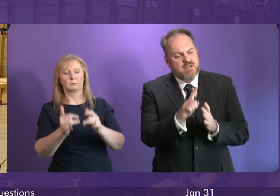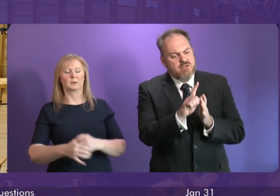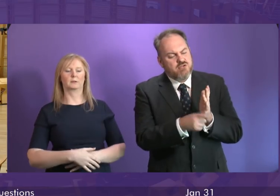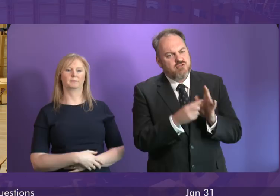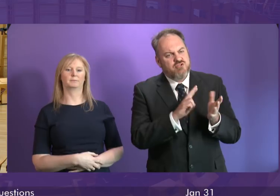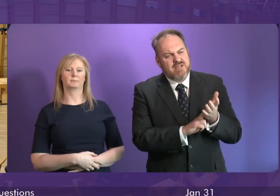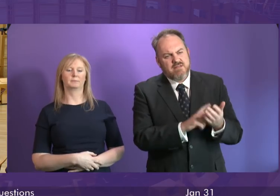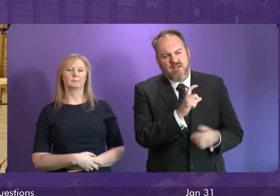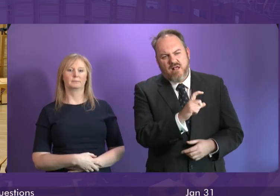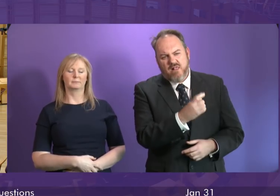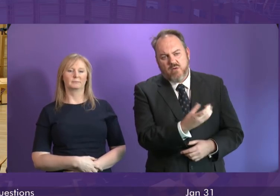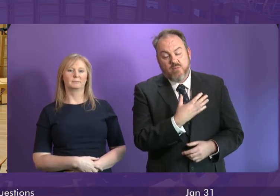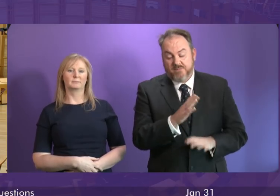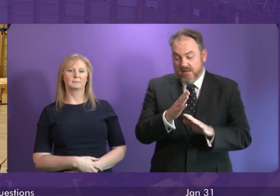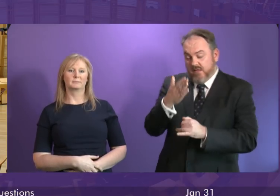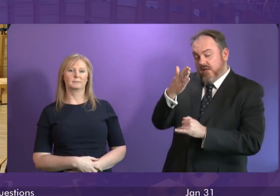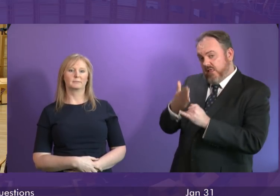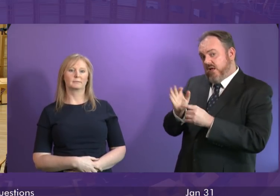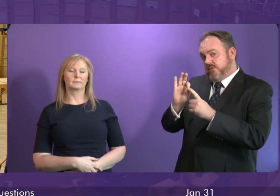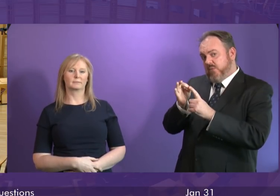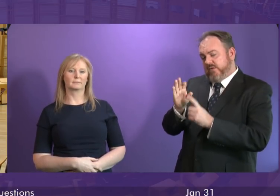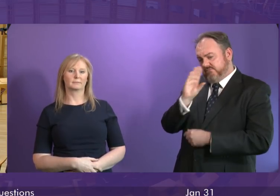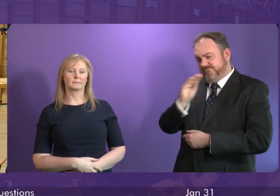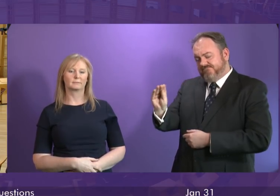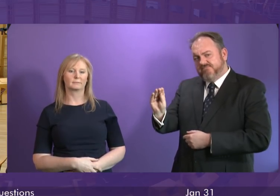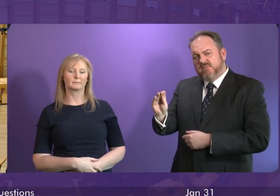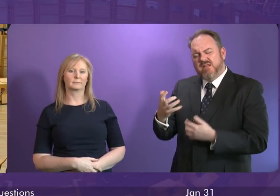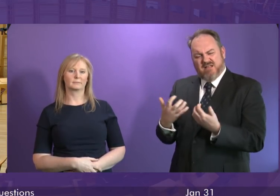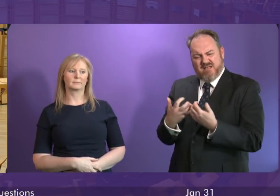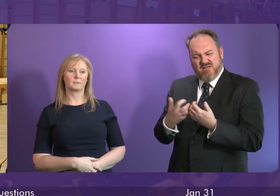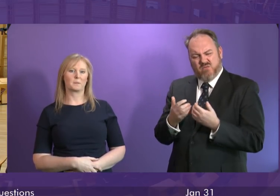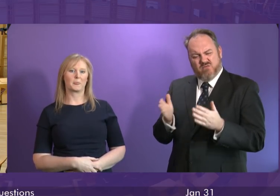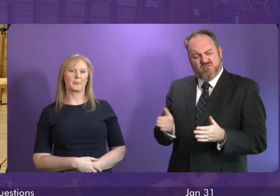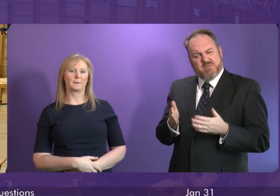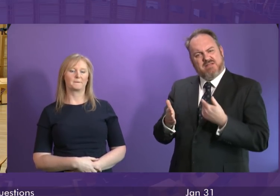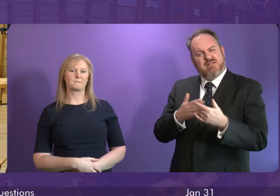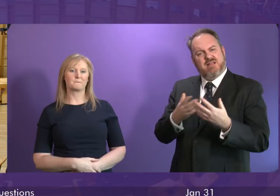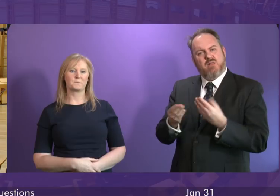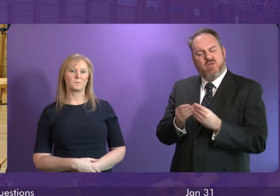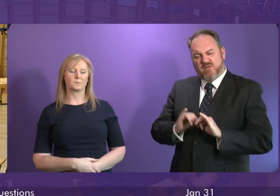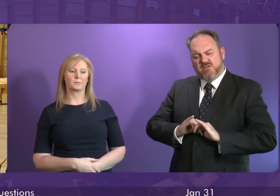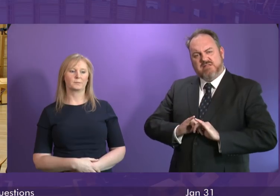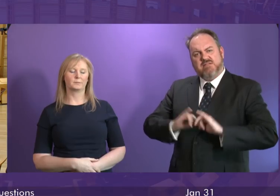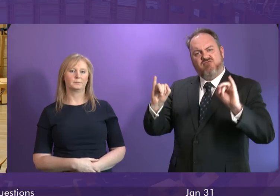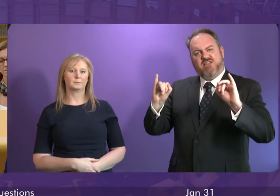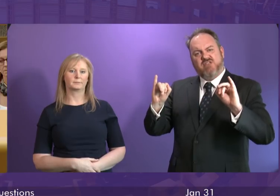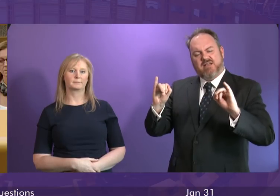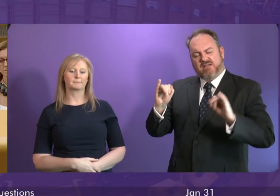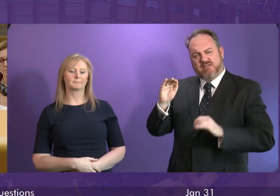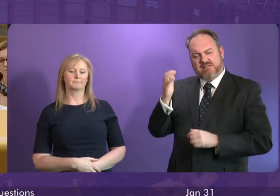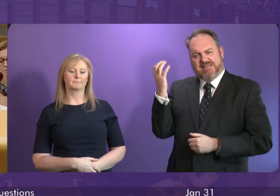-Carlo. And, finally, I'd like to raise the key issue of how hospitals respond when faced with tragic incidents.